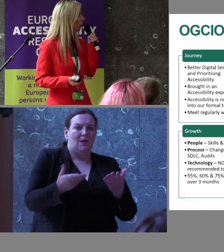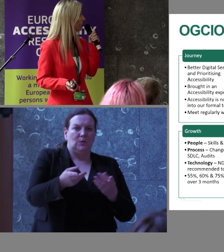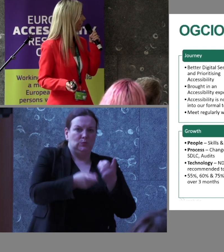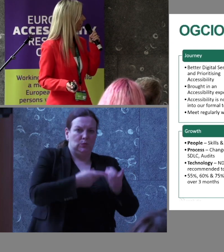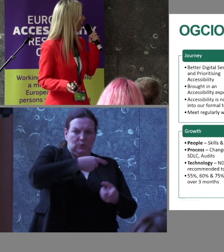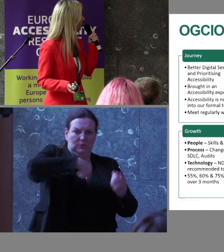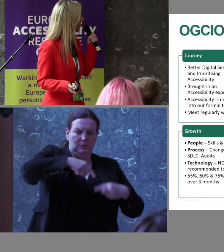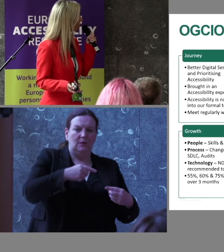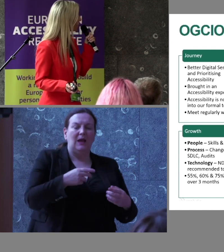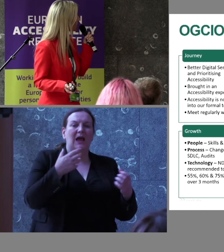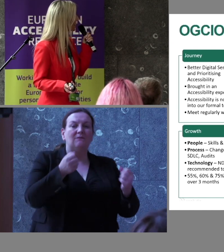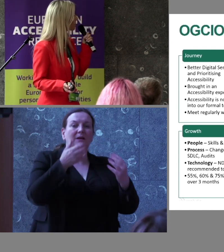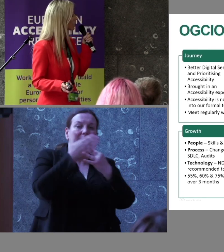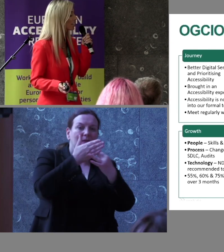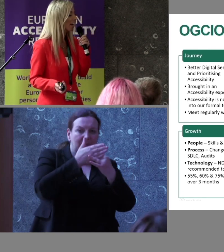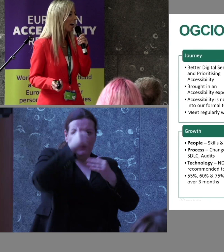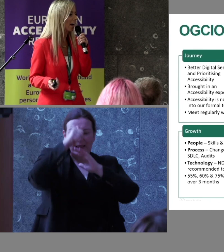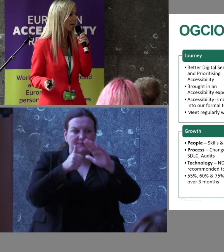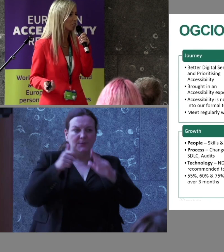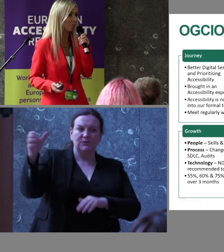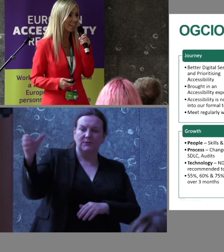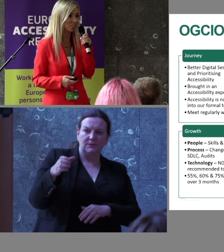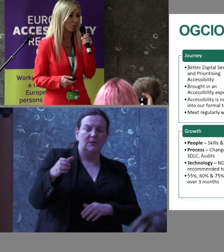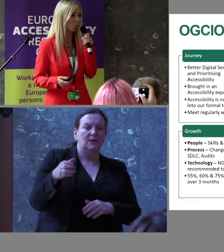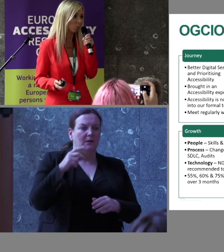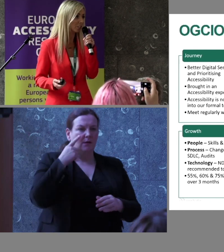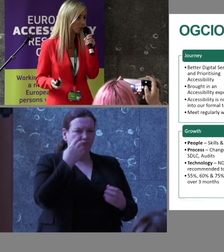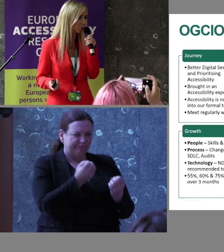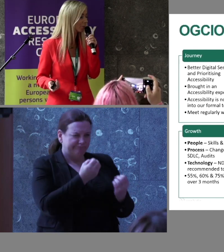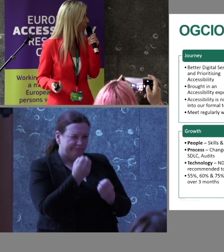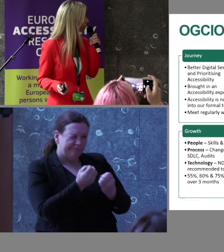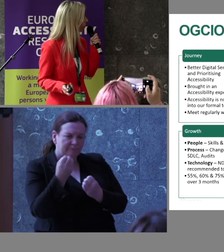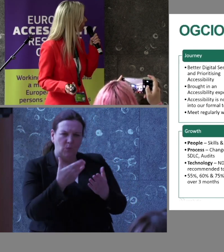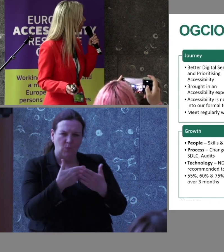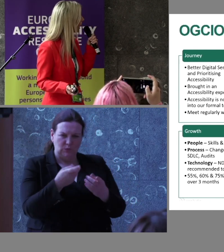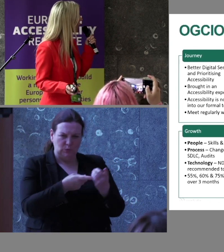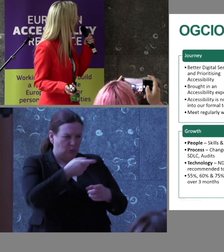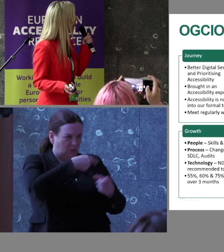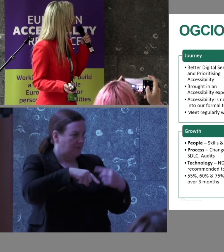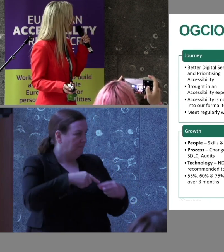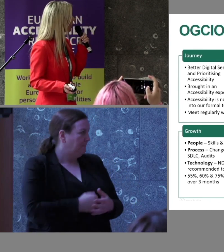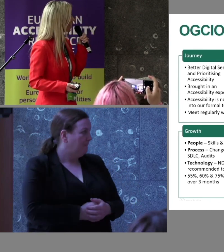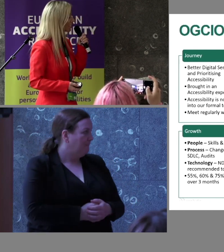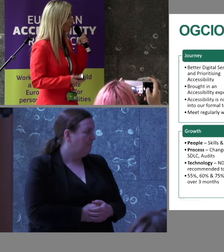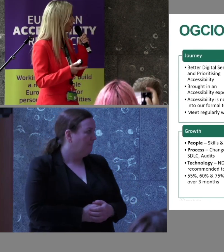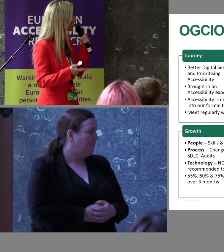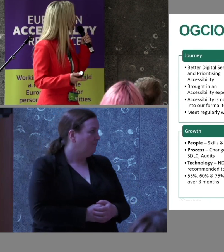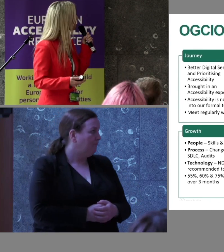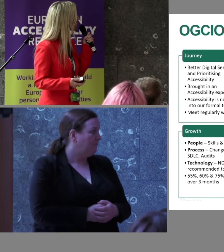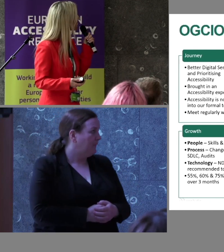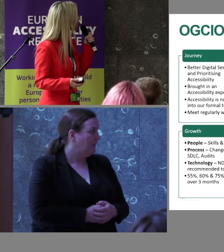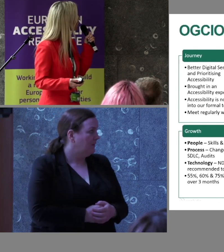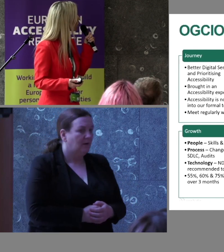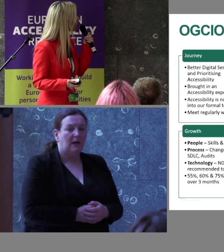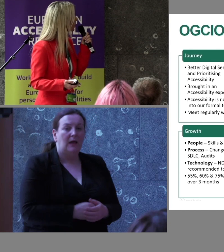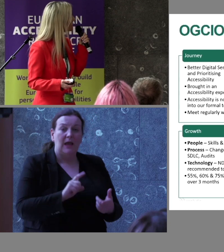we've brought in an accessibility expert to vet what we do. And then, as Virgil has already